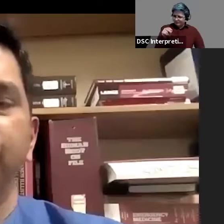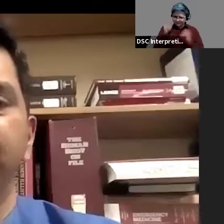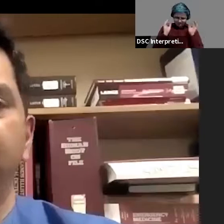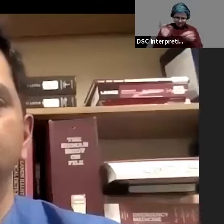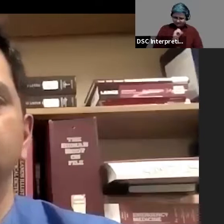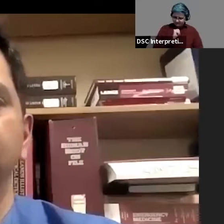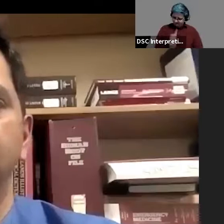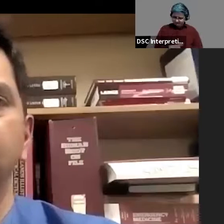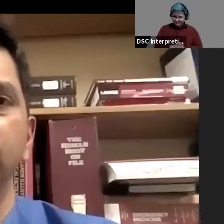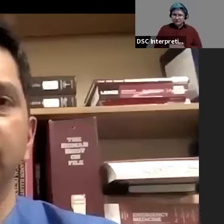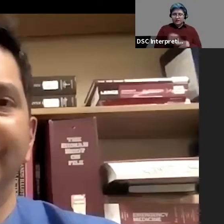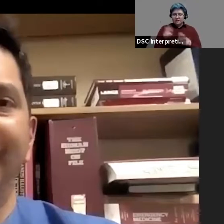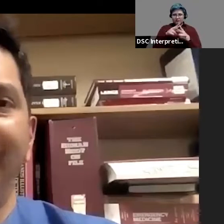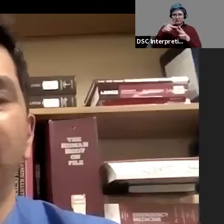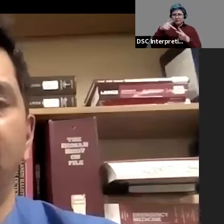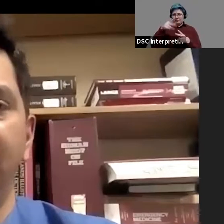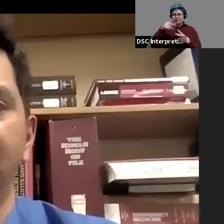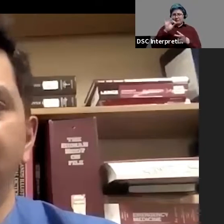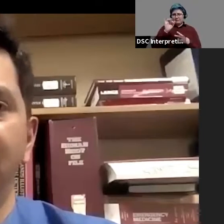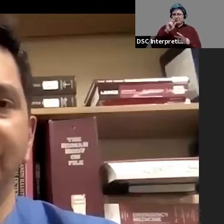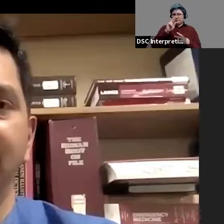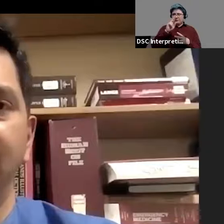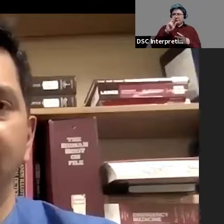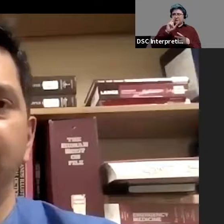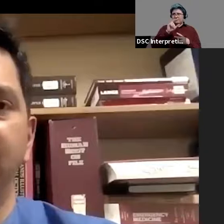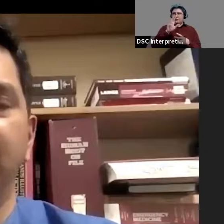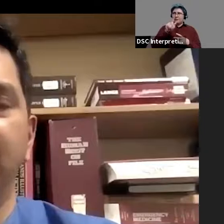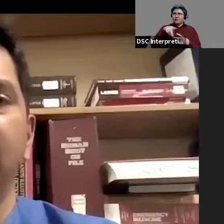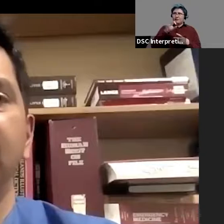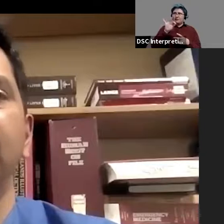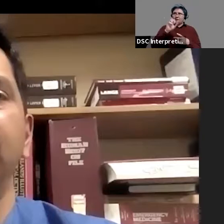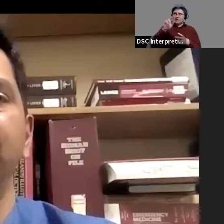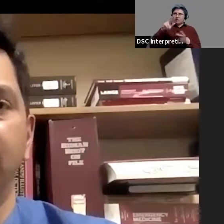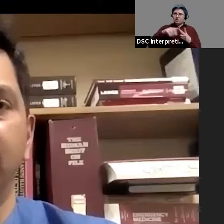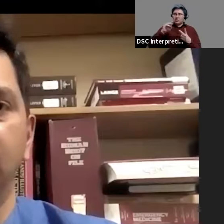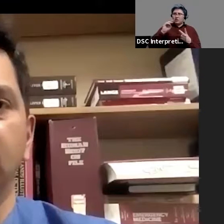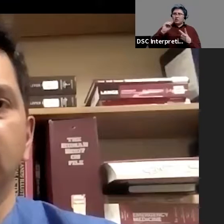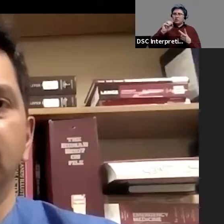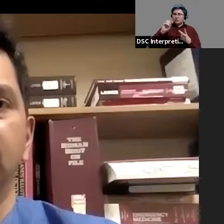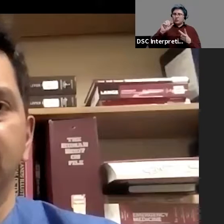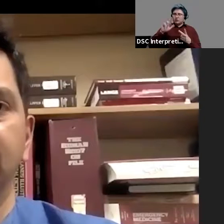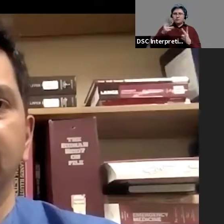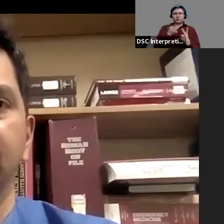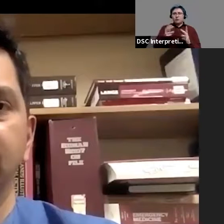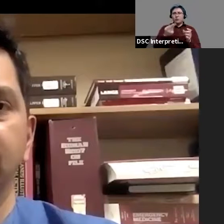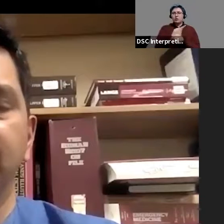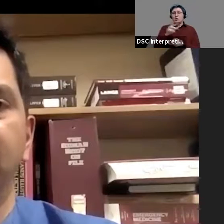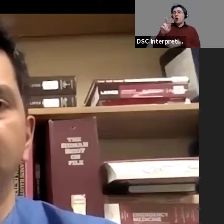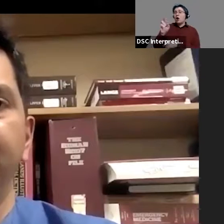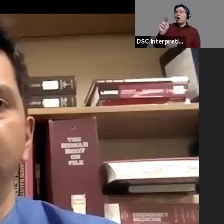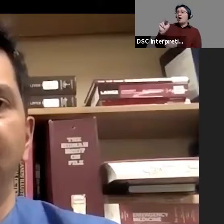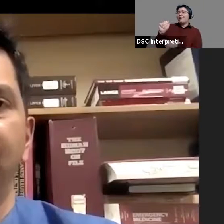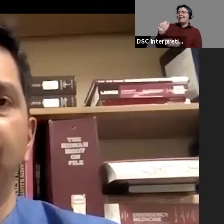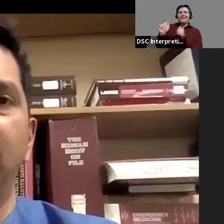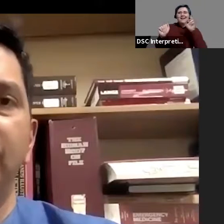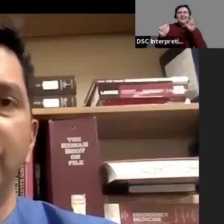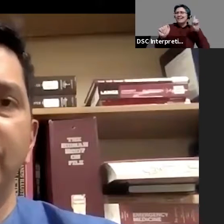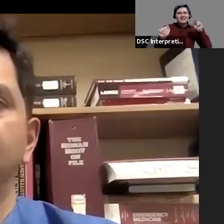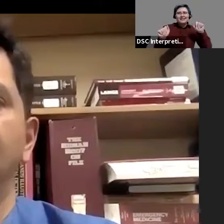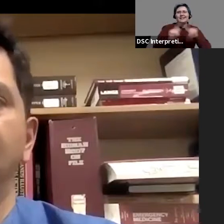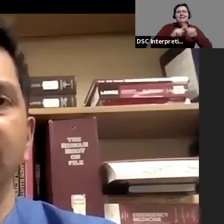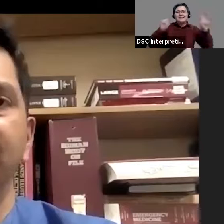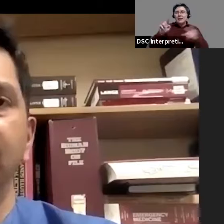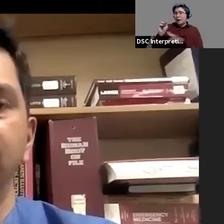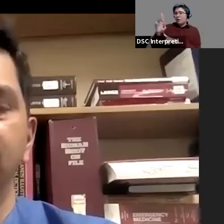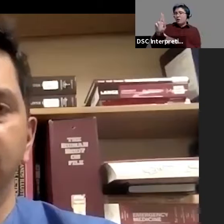Both the Pfizer and Moderna use an mRNA, not a DNA, but an mRNA vector to get into the body. And the mRNA